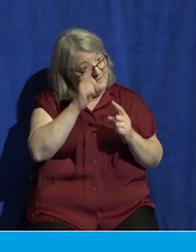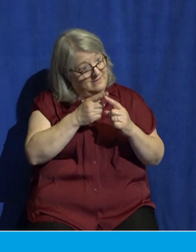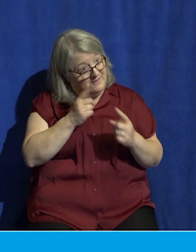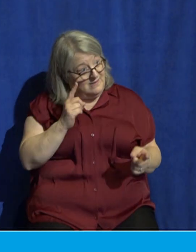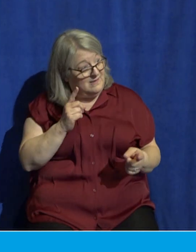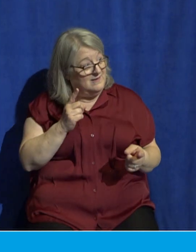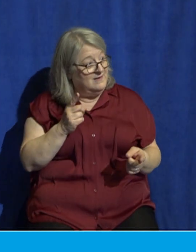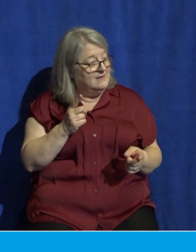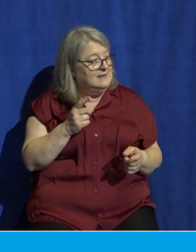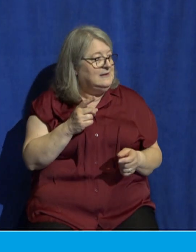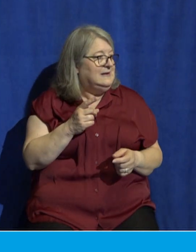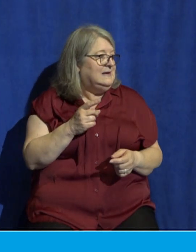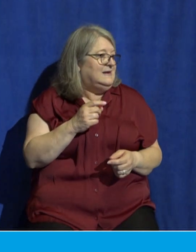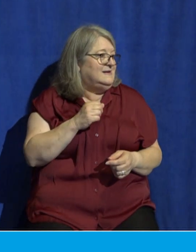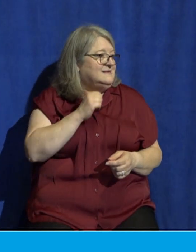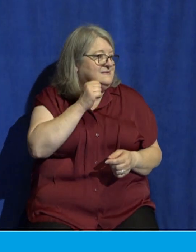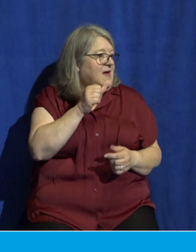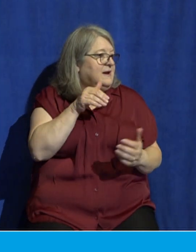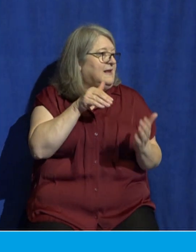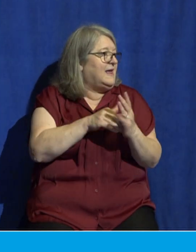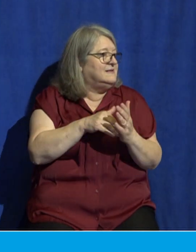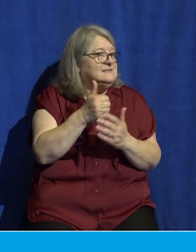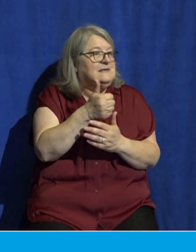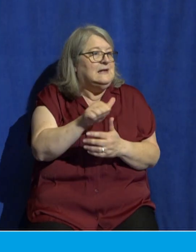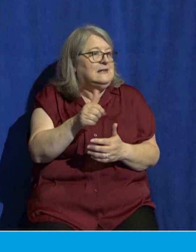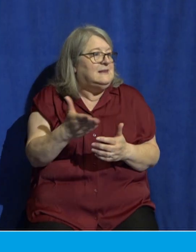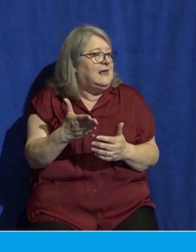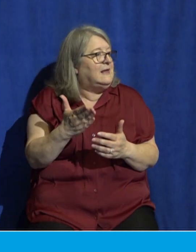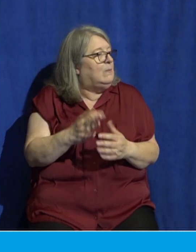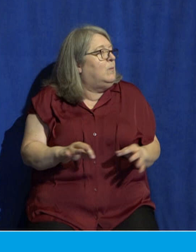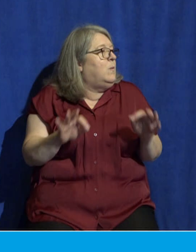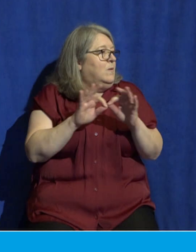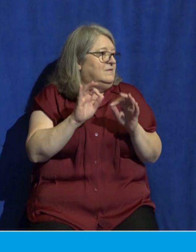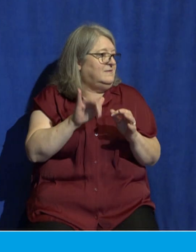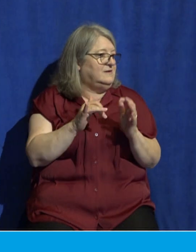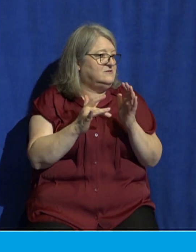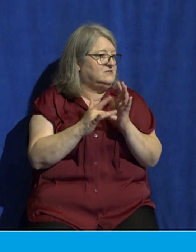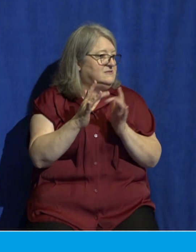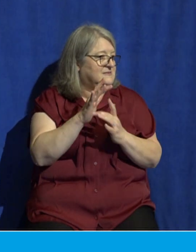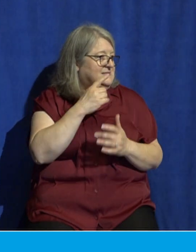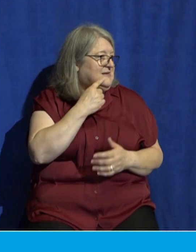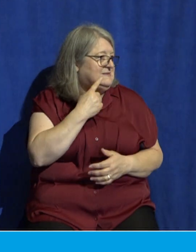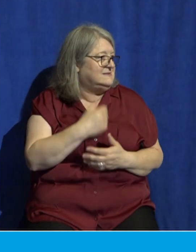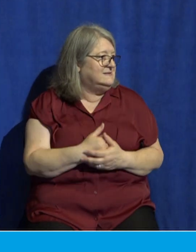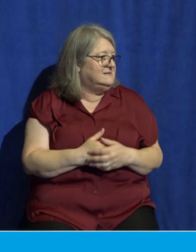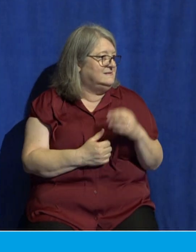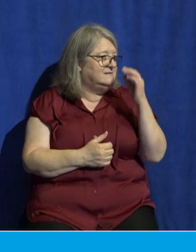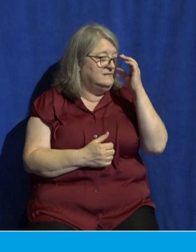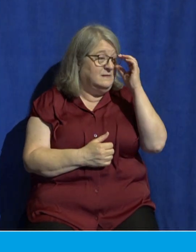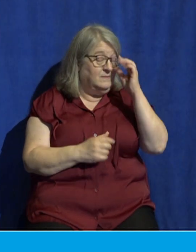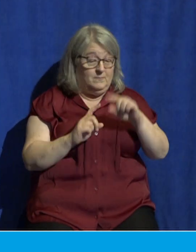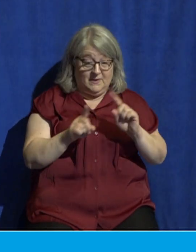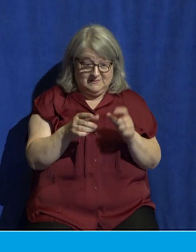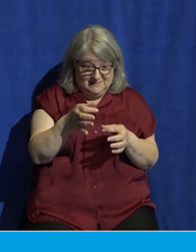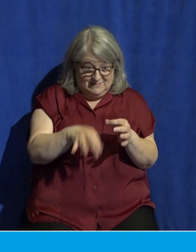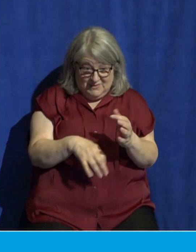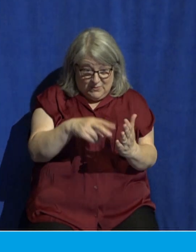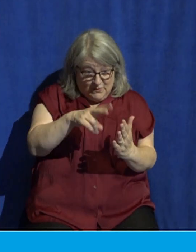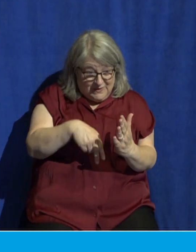Jesus clearly wants us to understand. What we know for sure, just by a simple reading of the passage, is